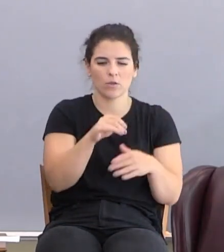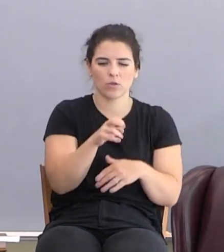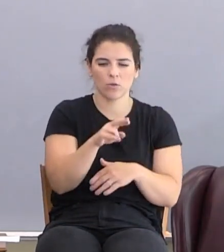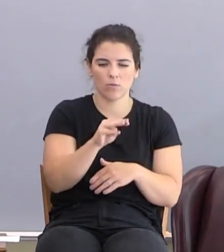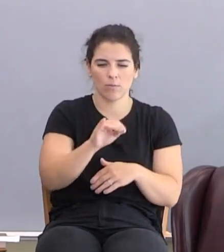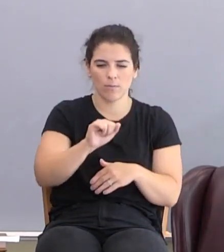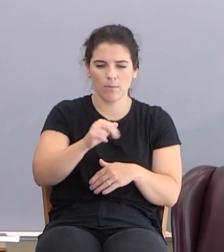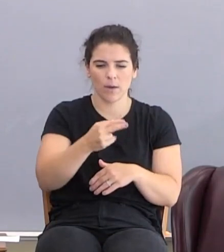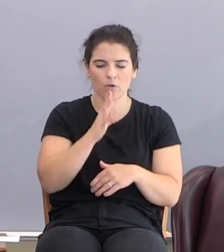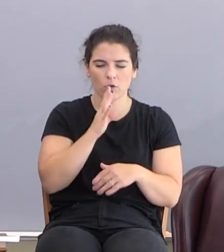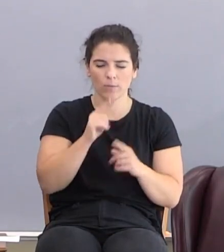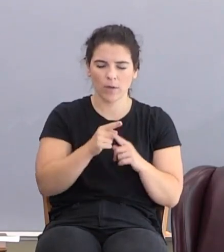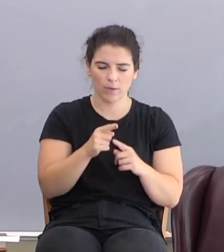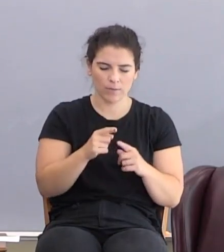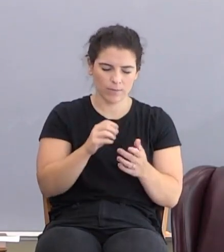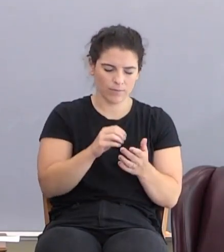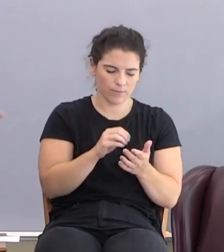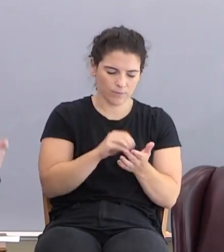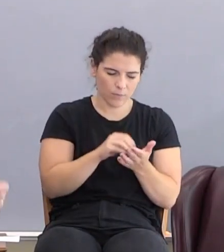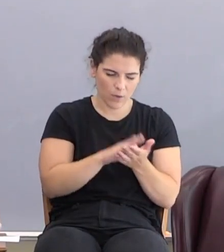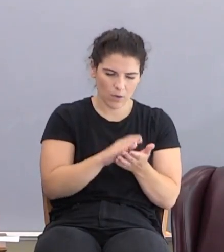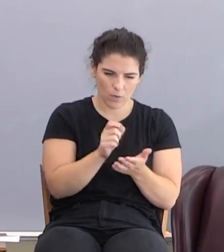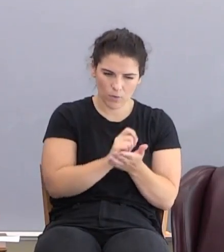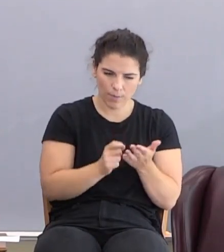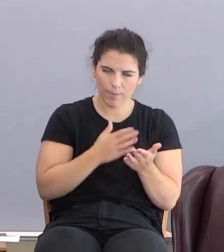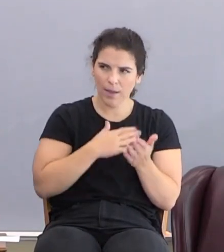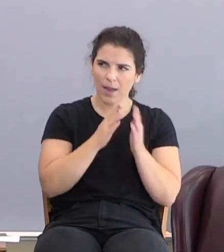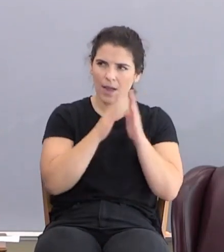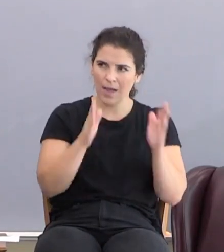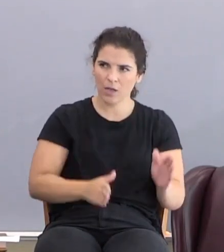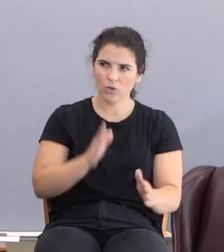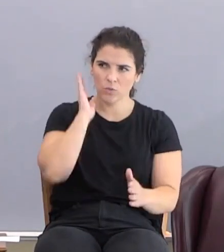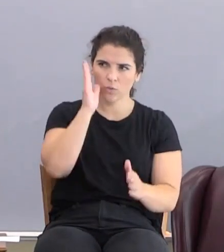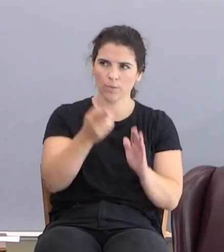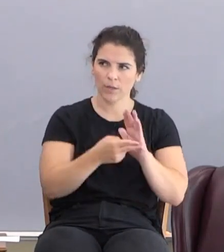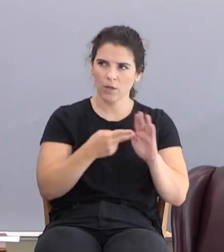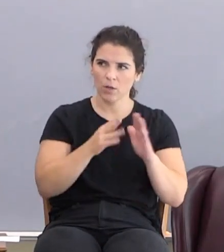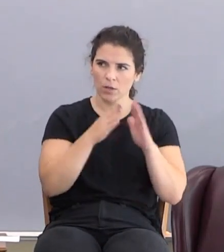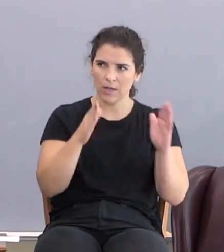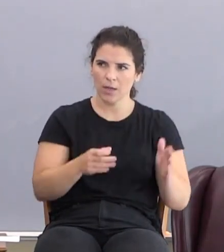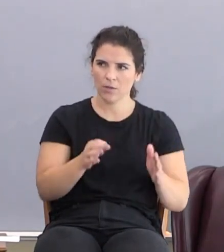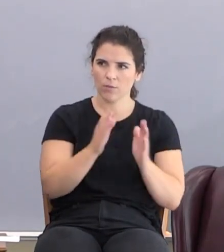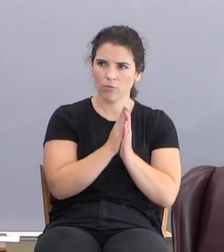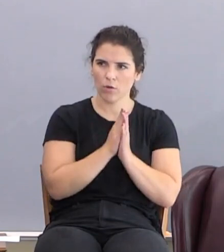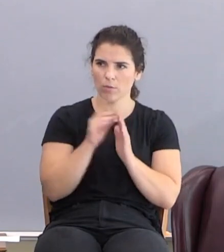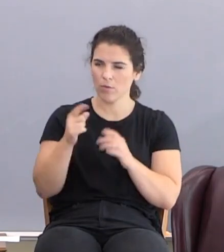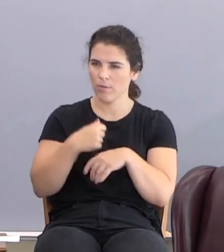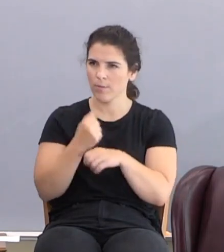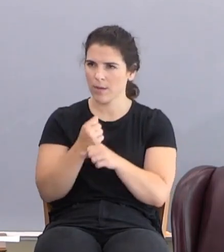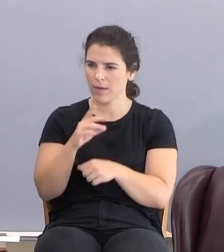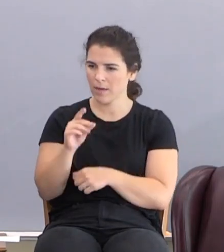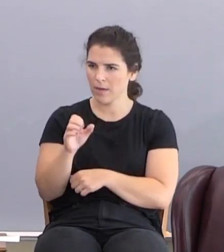them, it is written, my house shall be called the house of prayer, but you have made it a den of thieves.